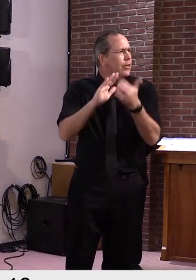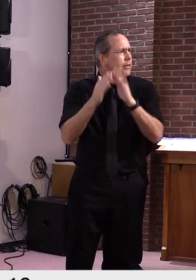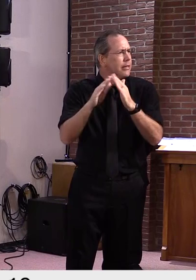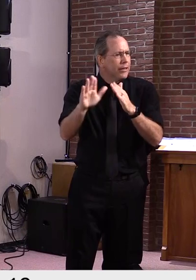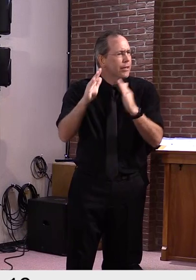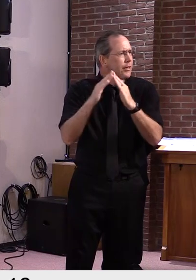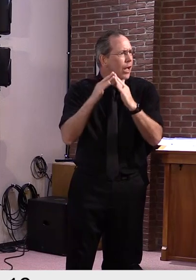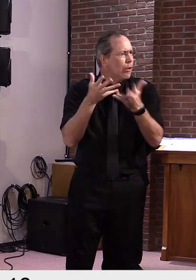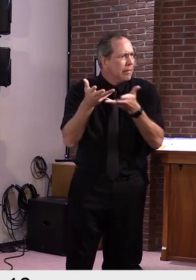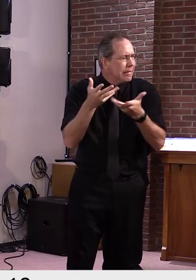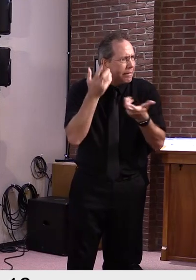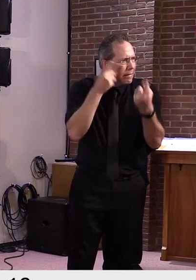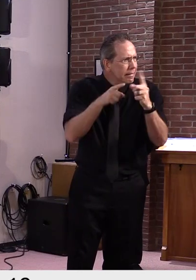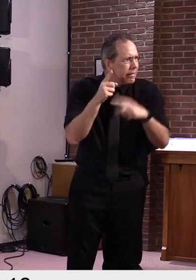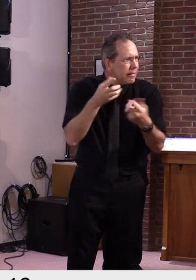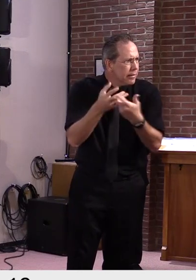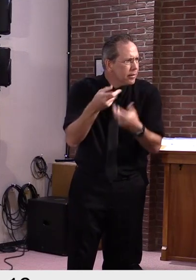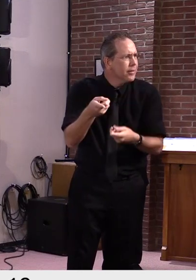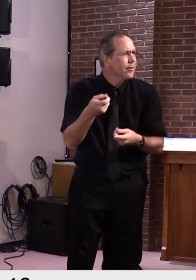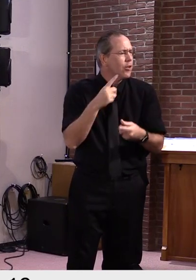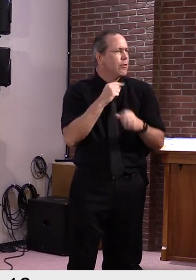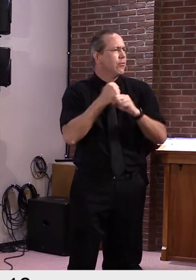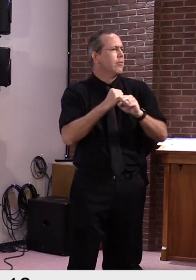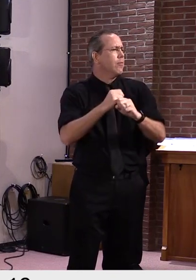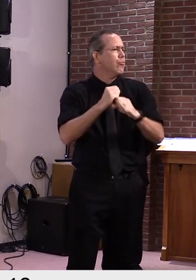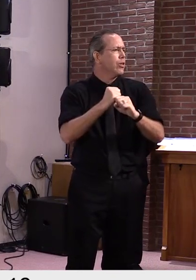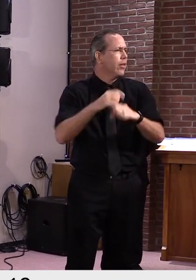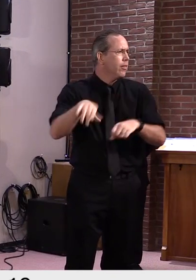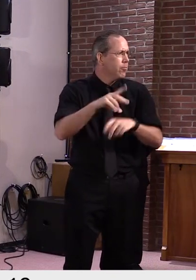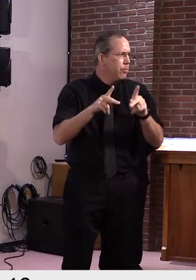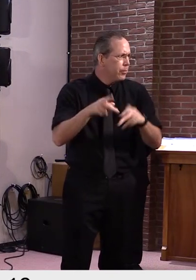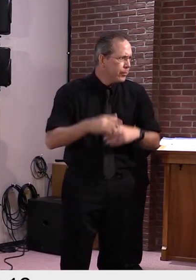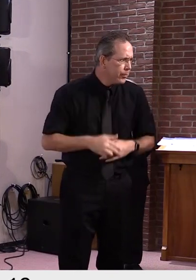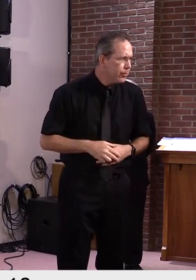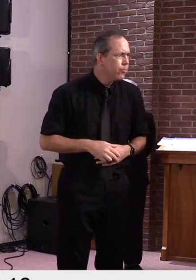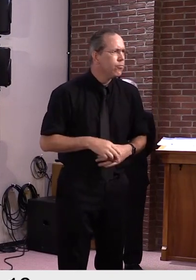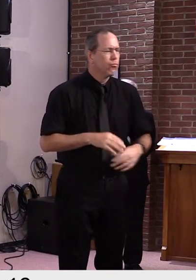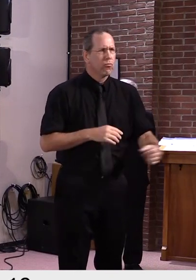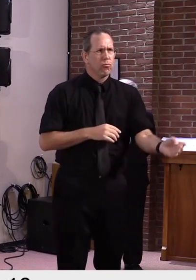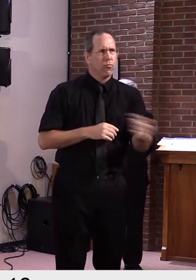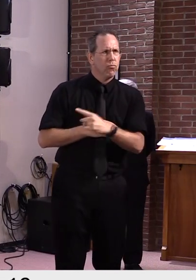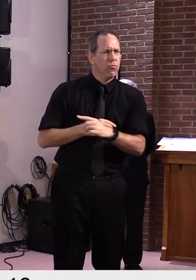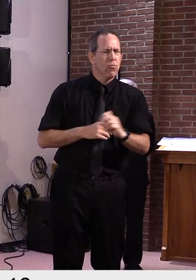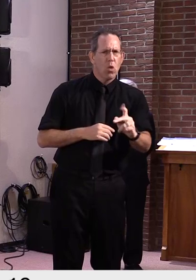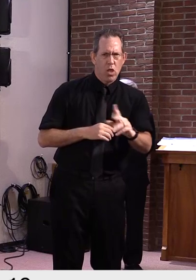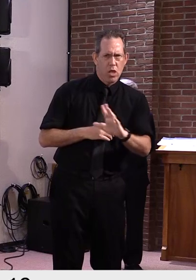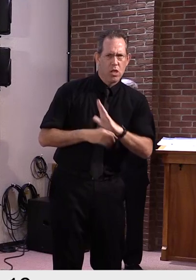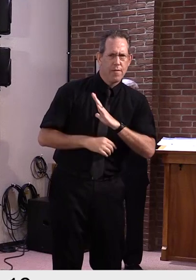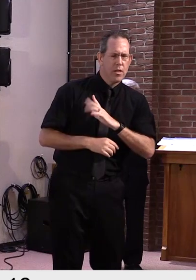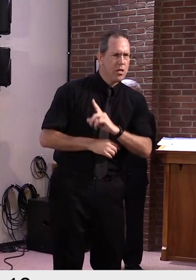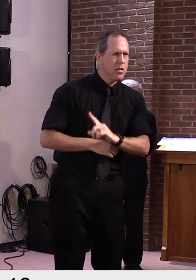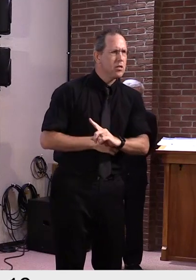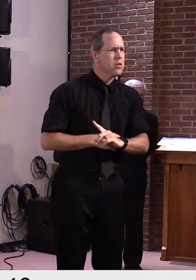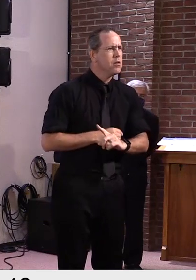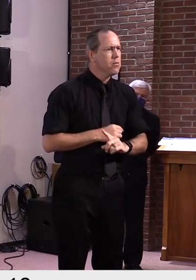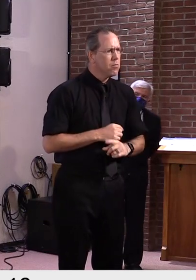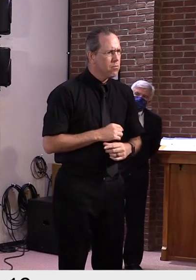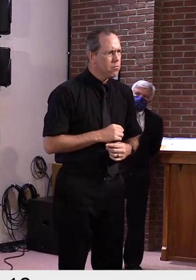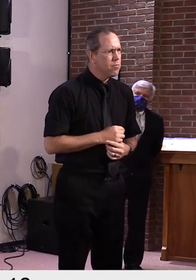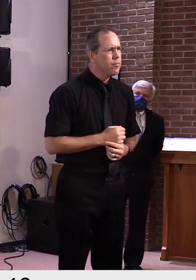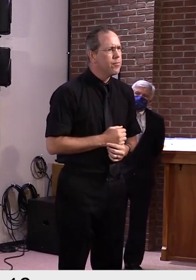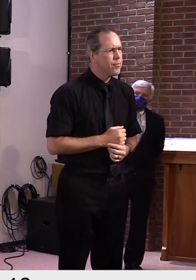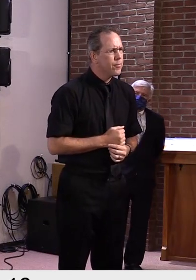second question, just kind of want to shift a bit to what's going on down in Washington, Congress, or